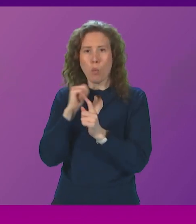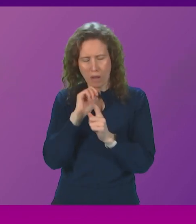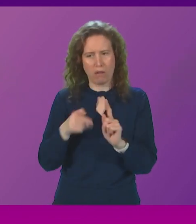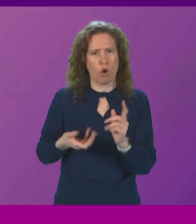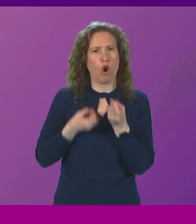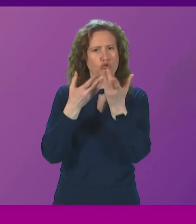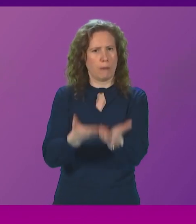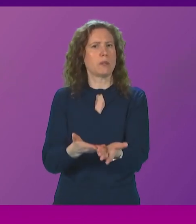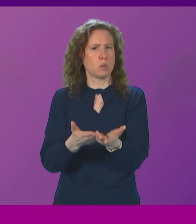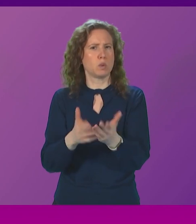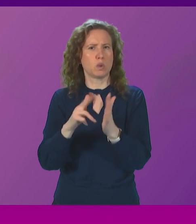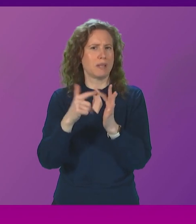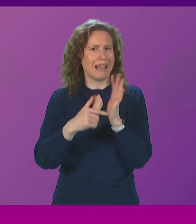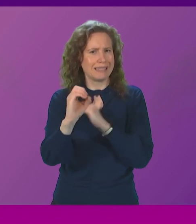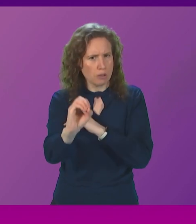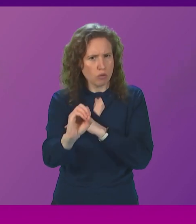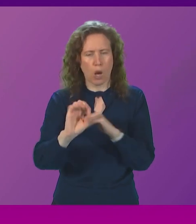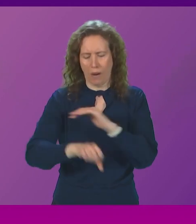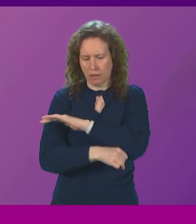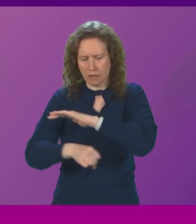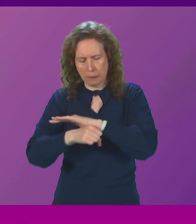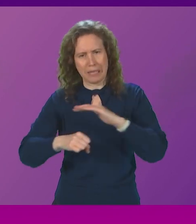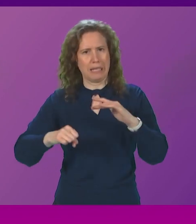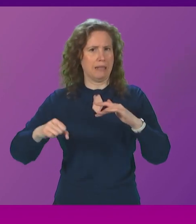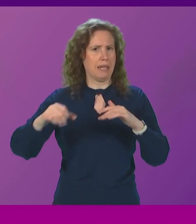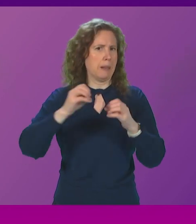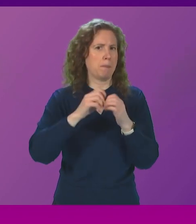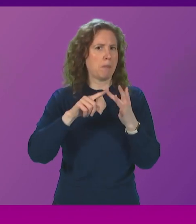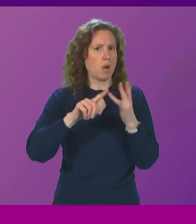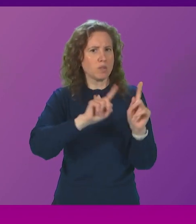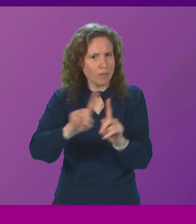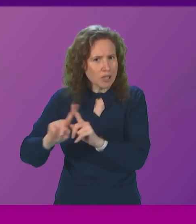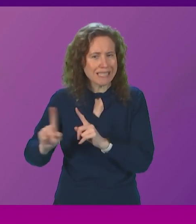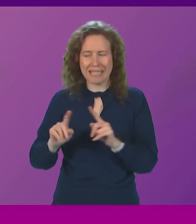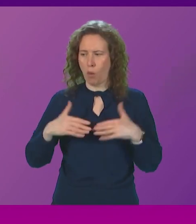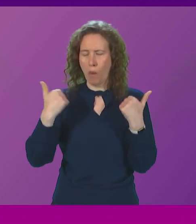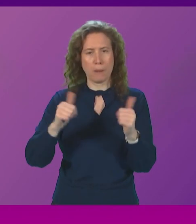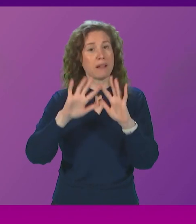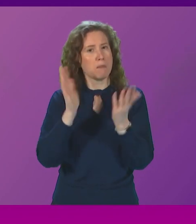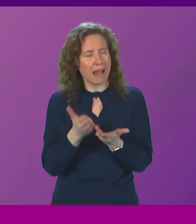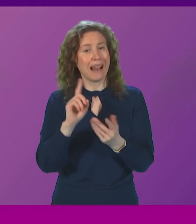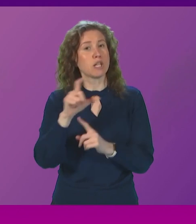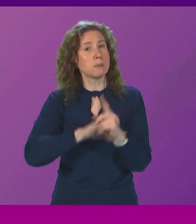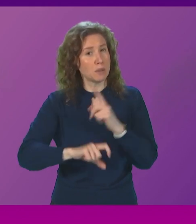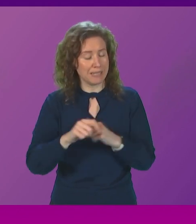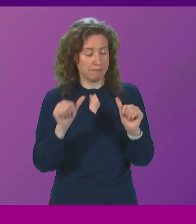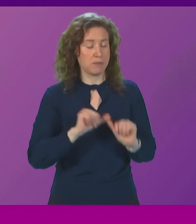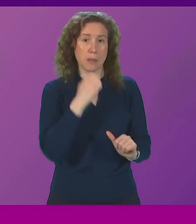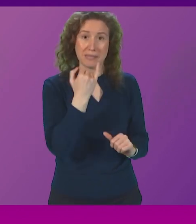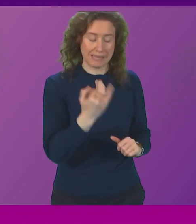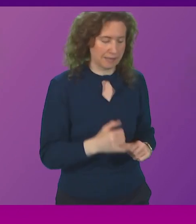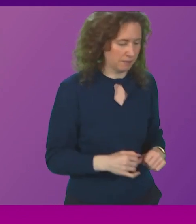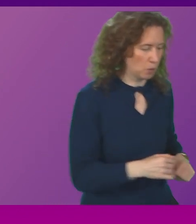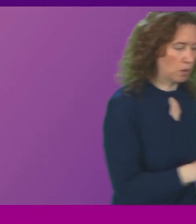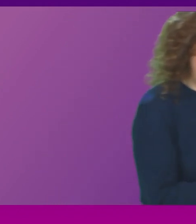biodiversity that underpins our economy and of course importantly the well-being of our planet and of local communities too question number six Karen